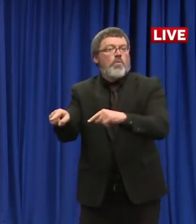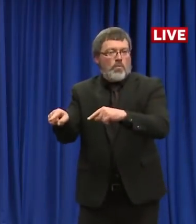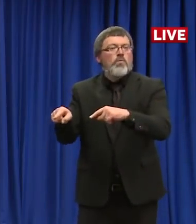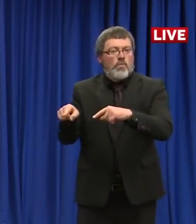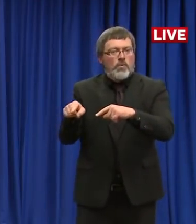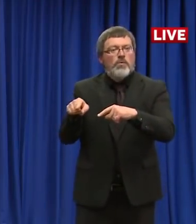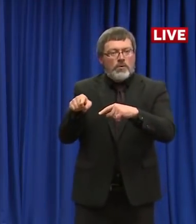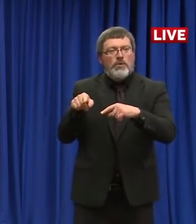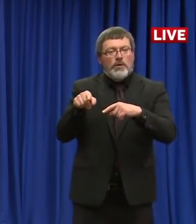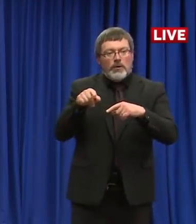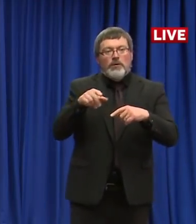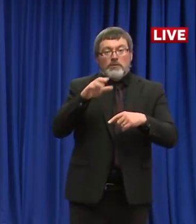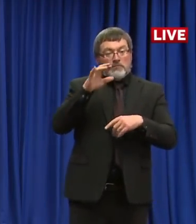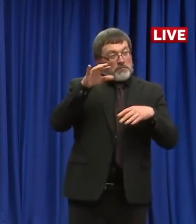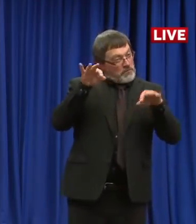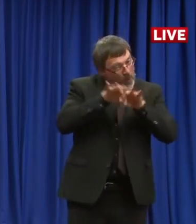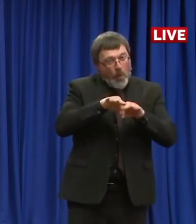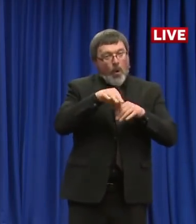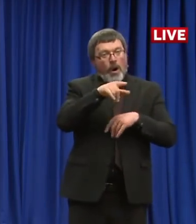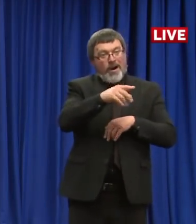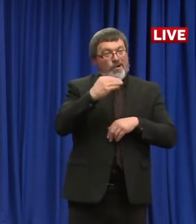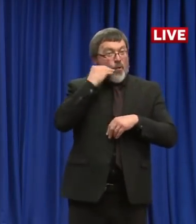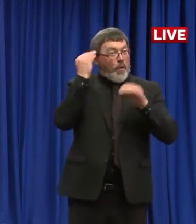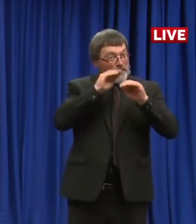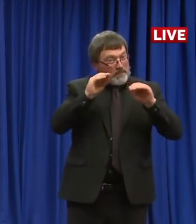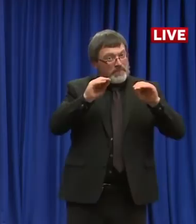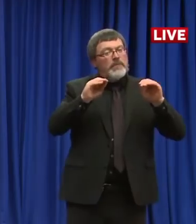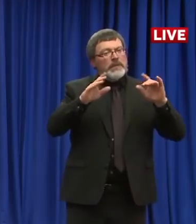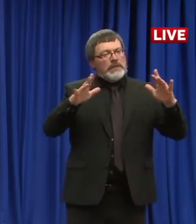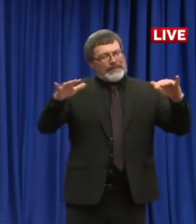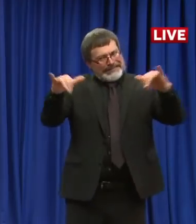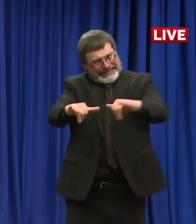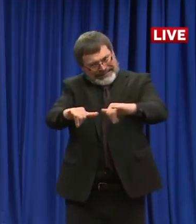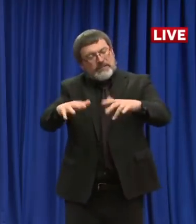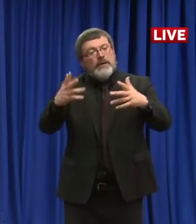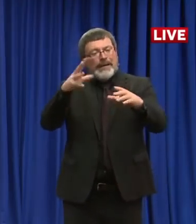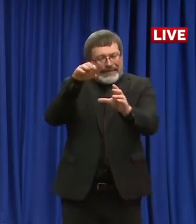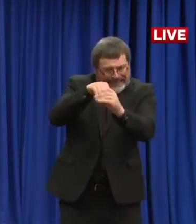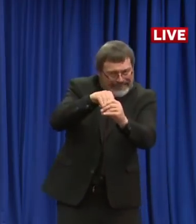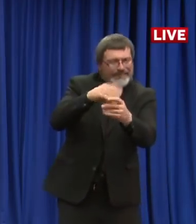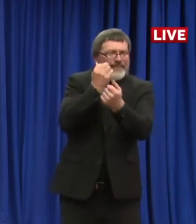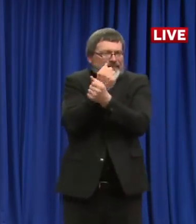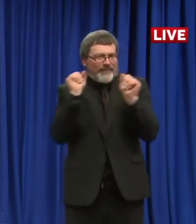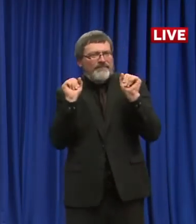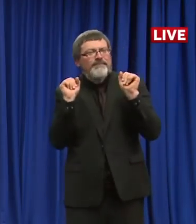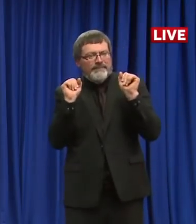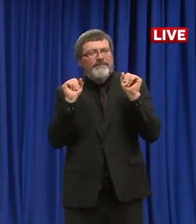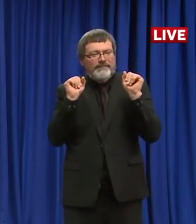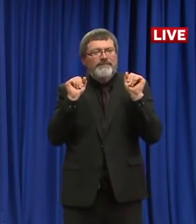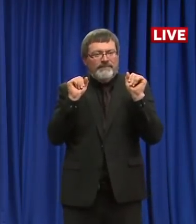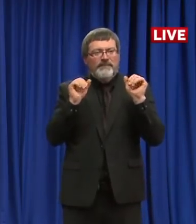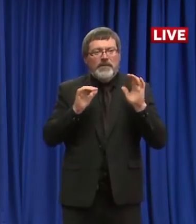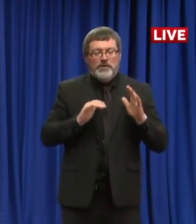The next question comes from Michael Graham with InsideSources.com. Michael, please go ahead with your question.